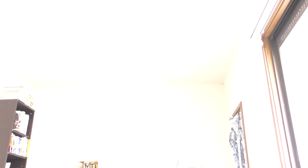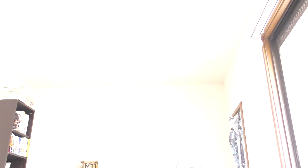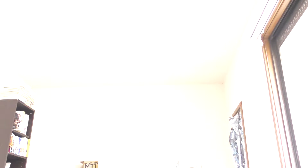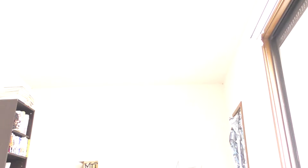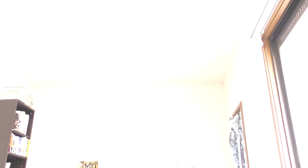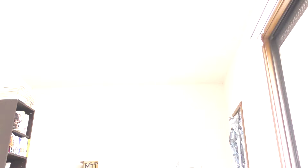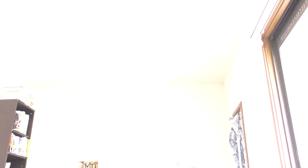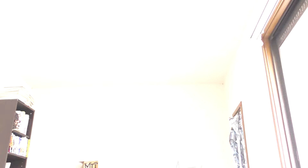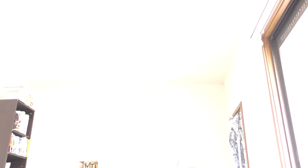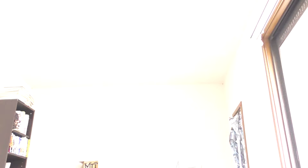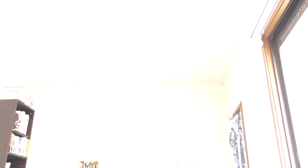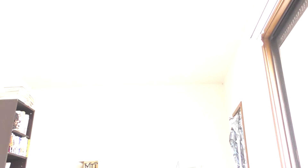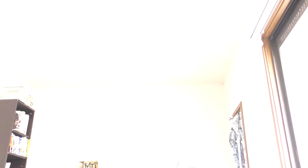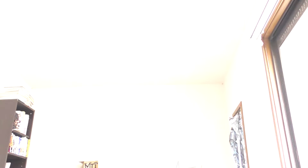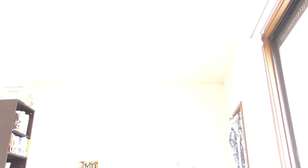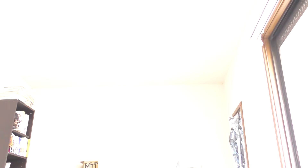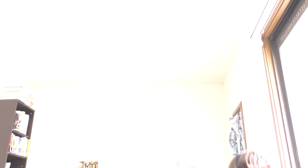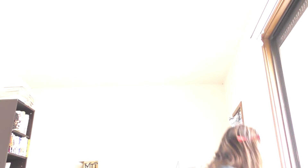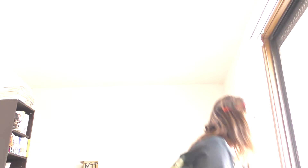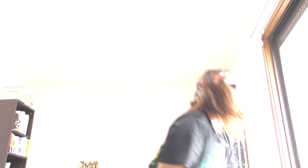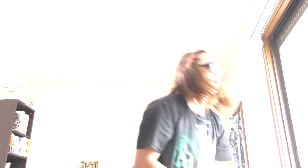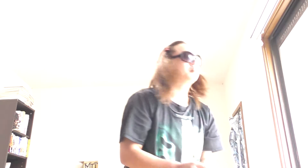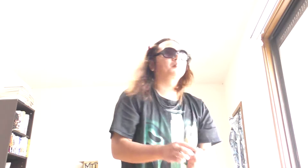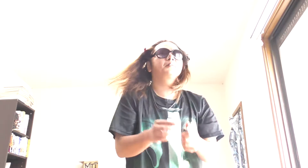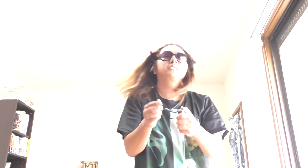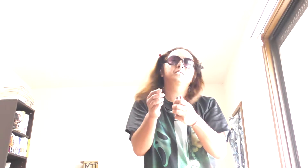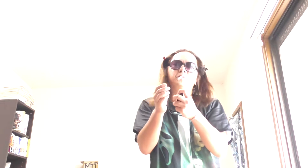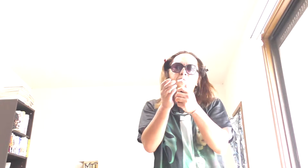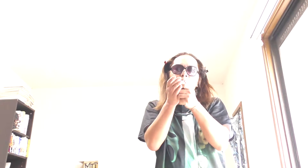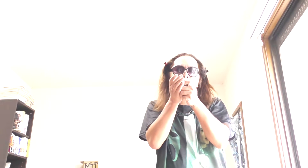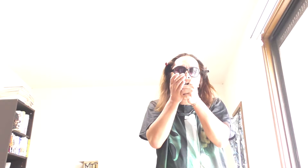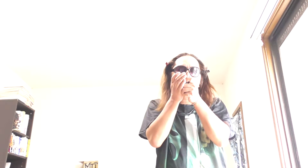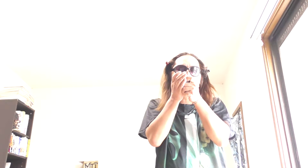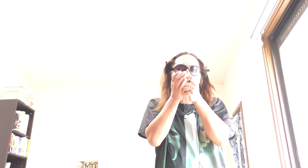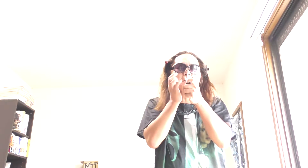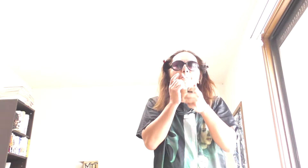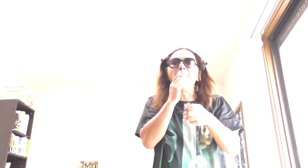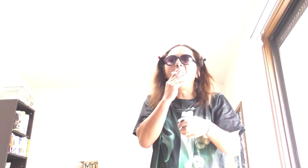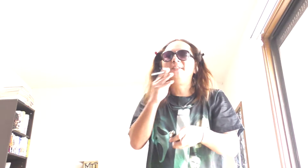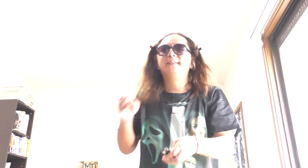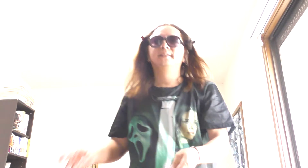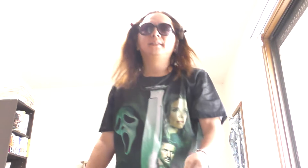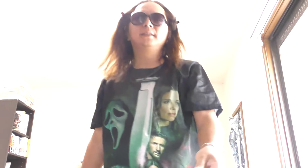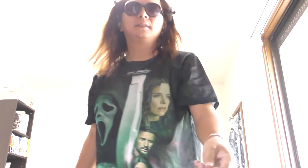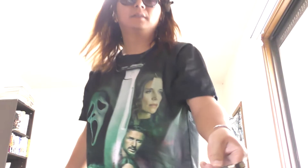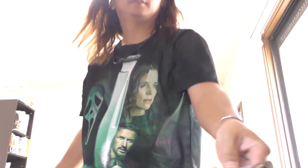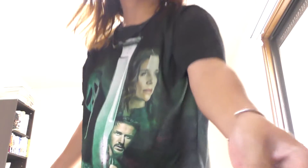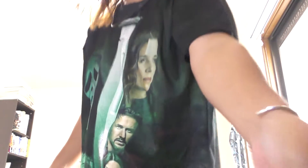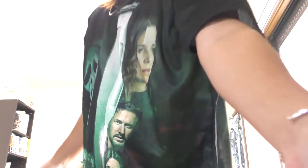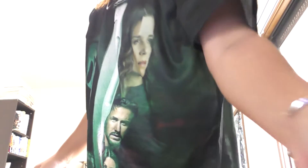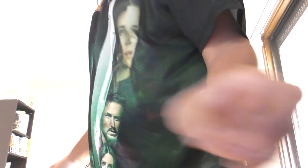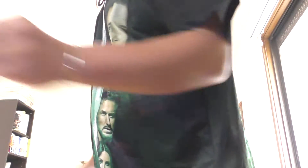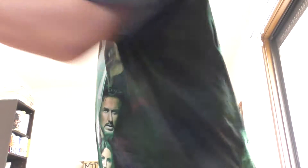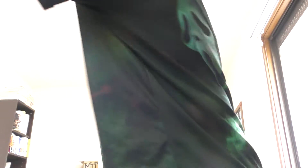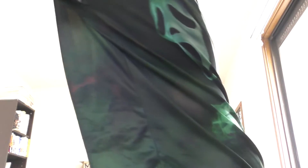Last Christmas, I gave you my heart, but the very next day, you got us away.